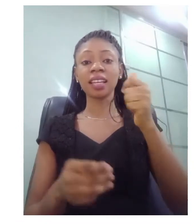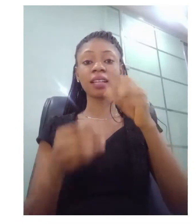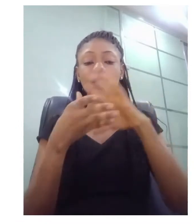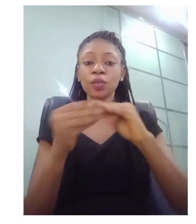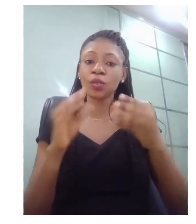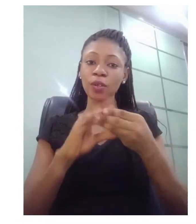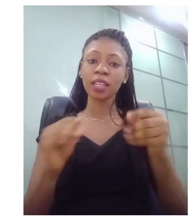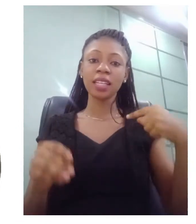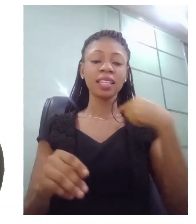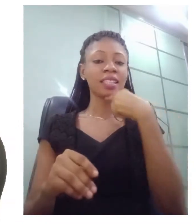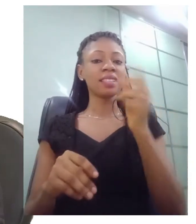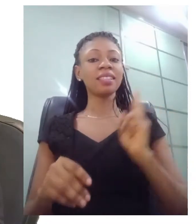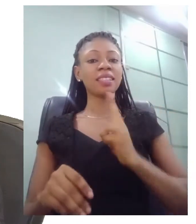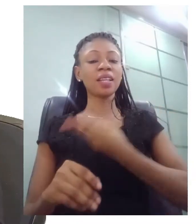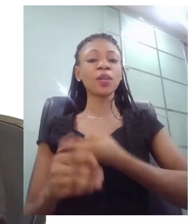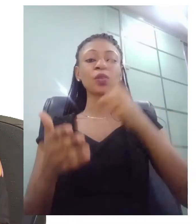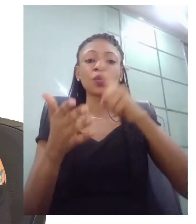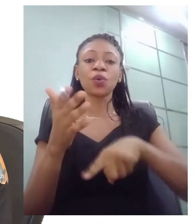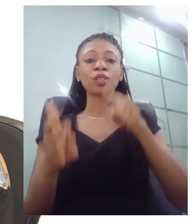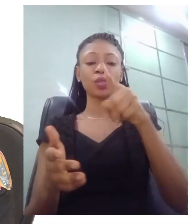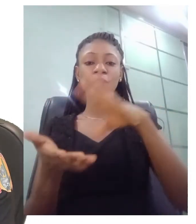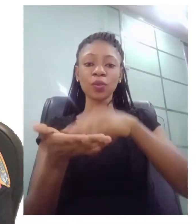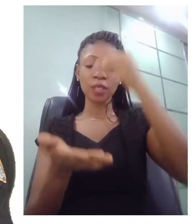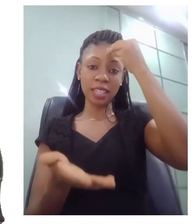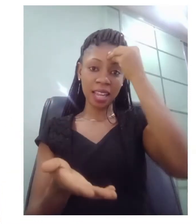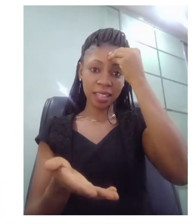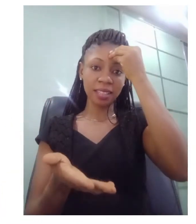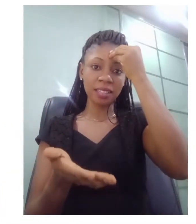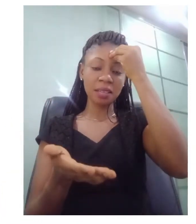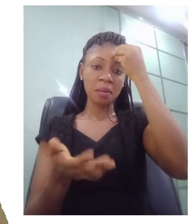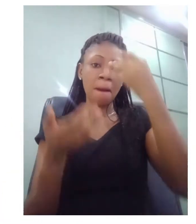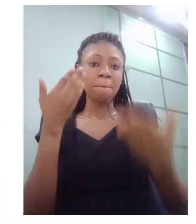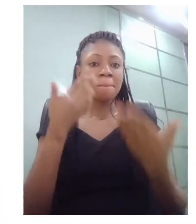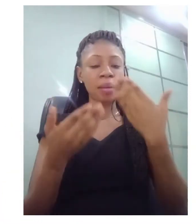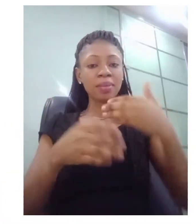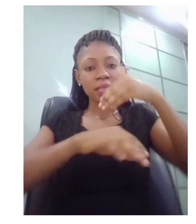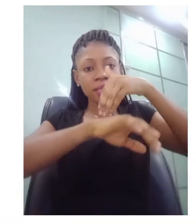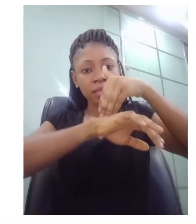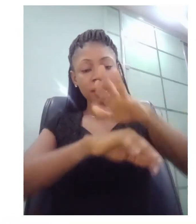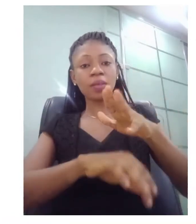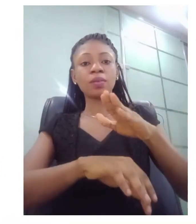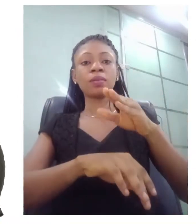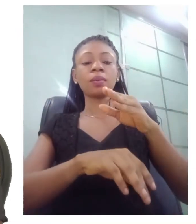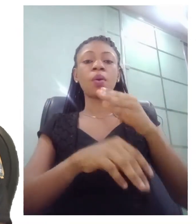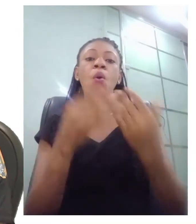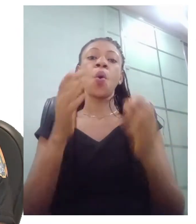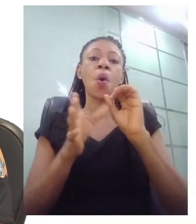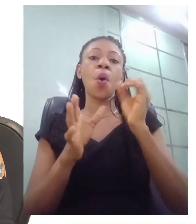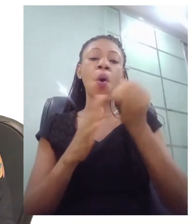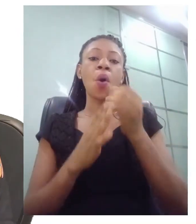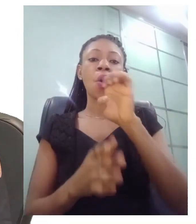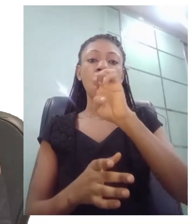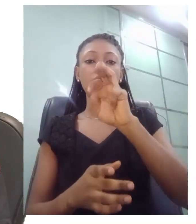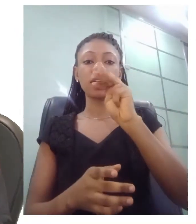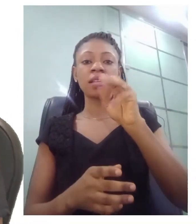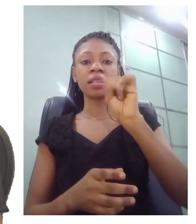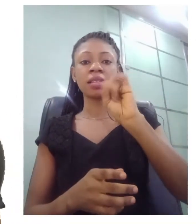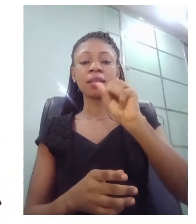comment on the video. You can send us an email at info at SLA.org. Tell us about your indigenous